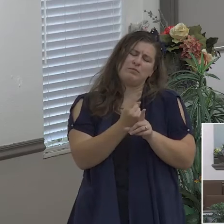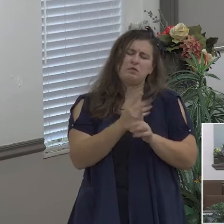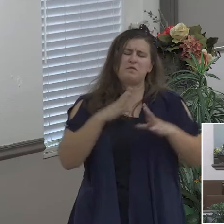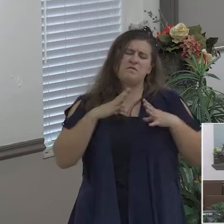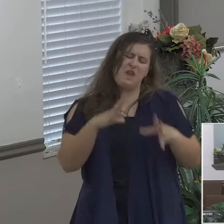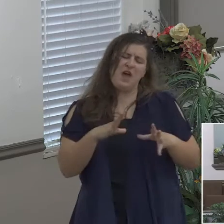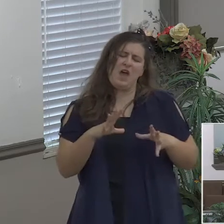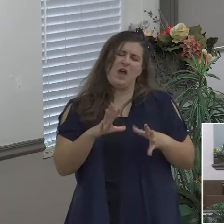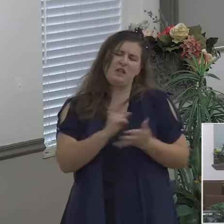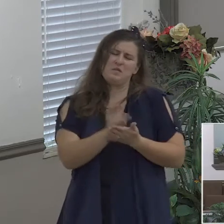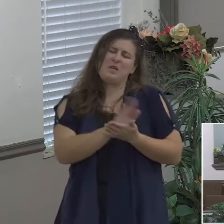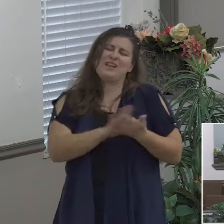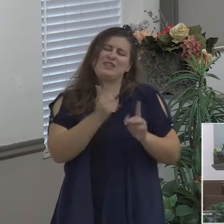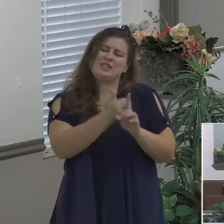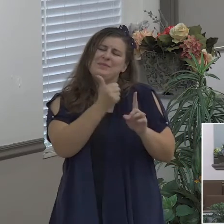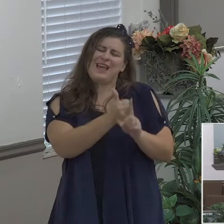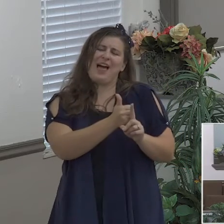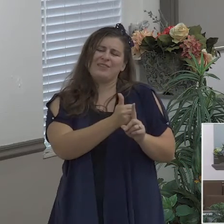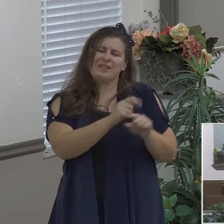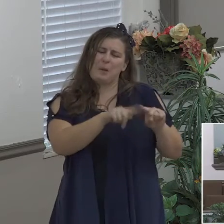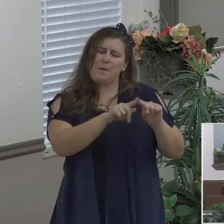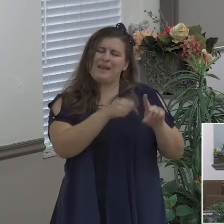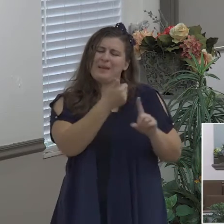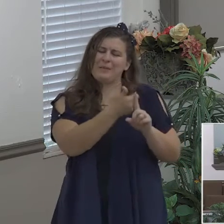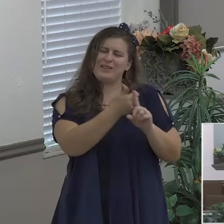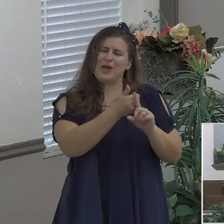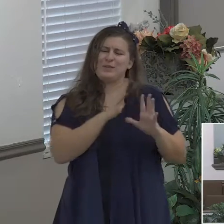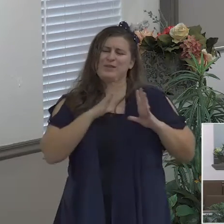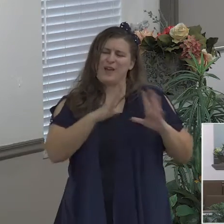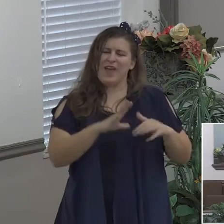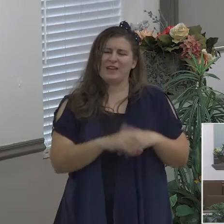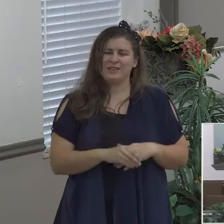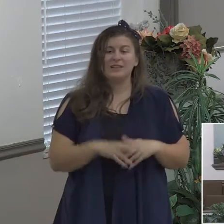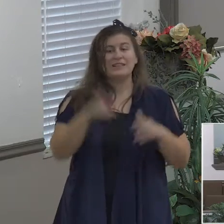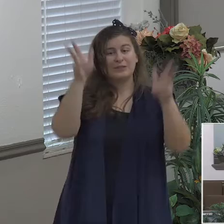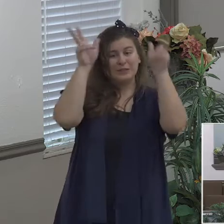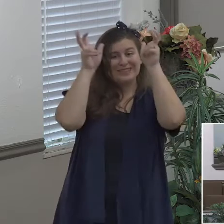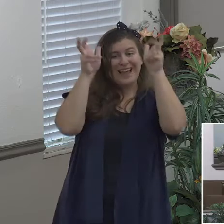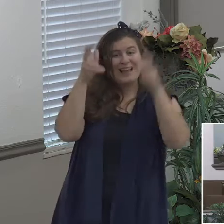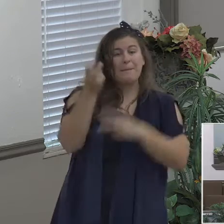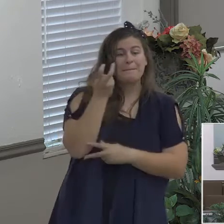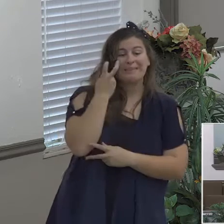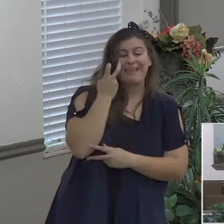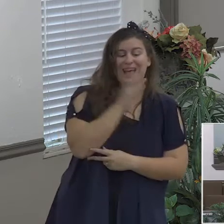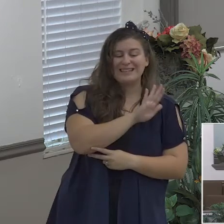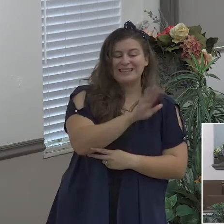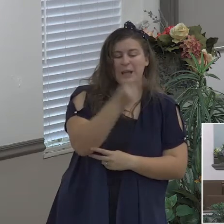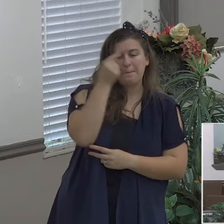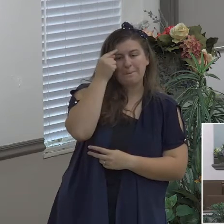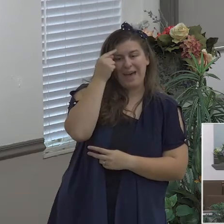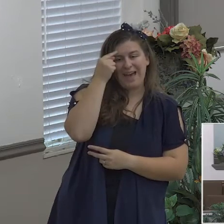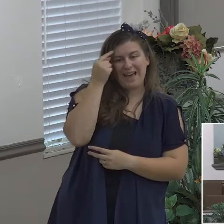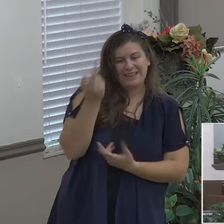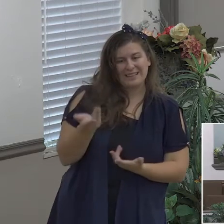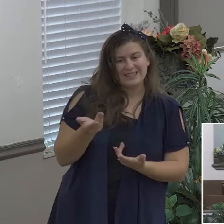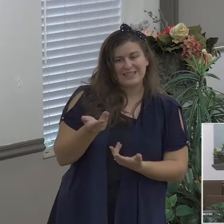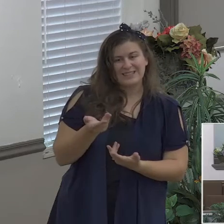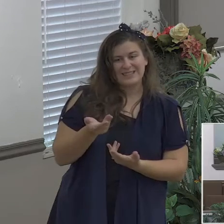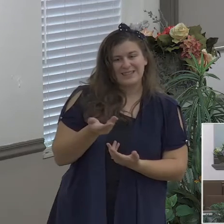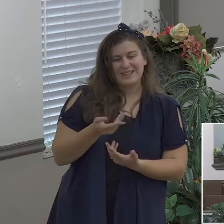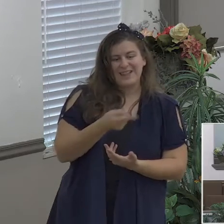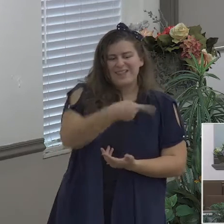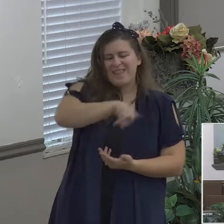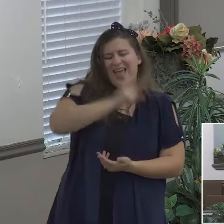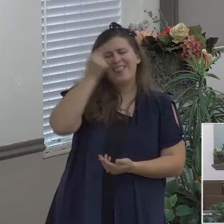and so Satan blinds their minds and they think that all is well and by the way